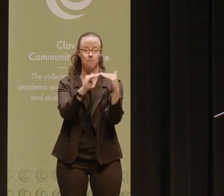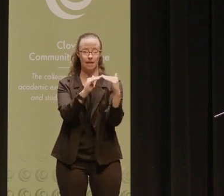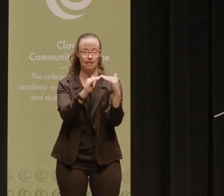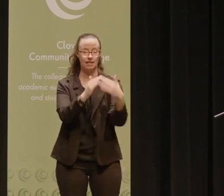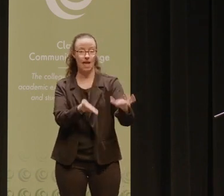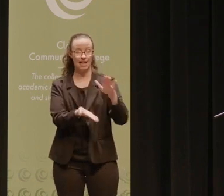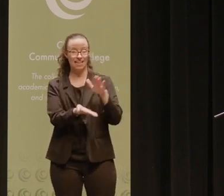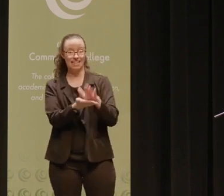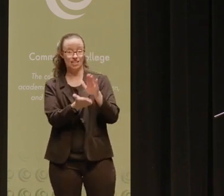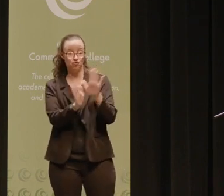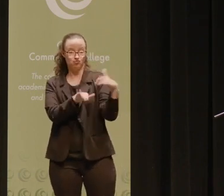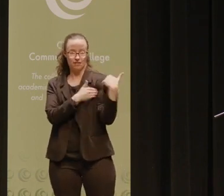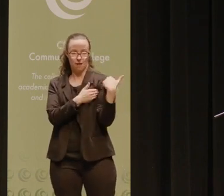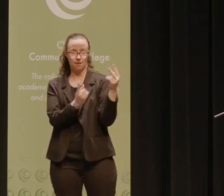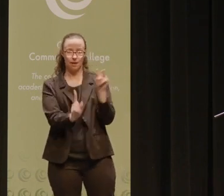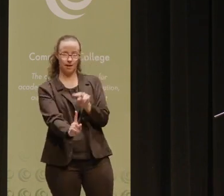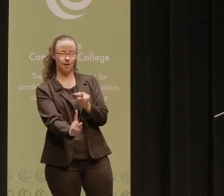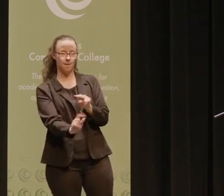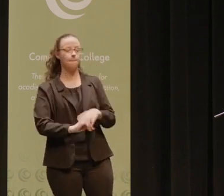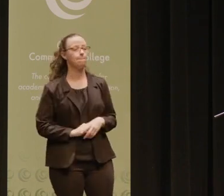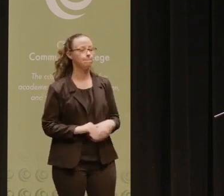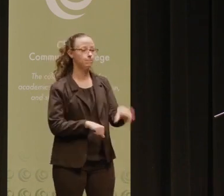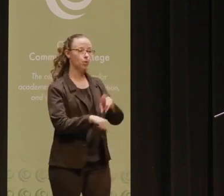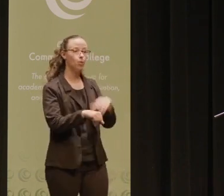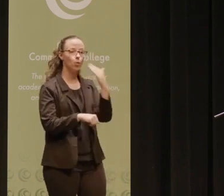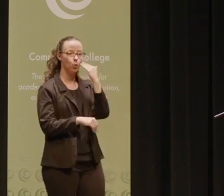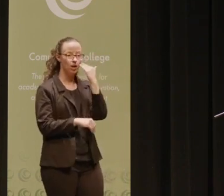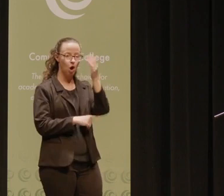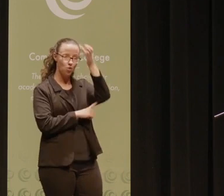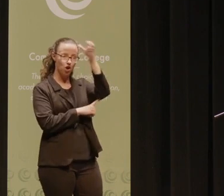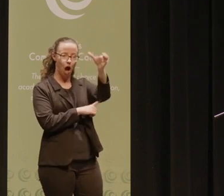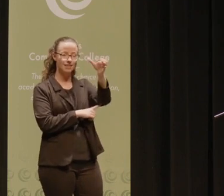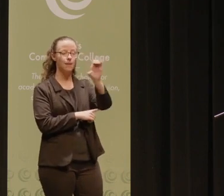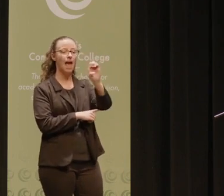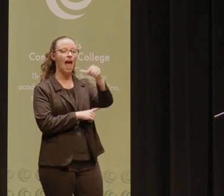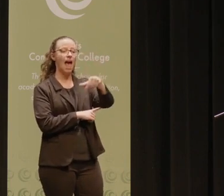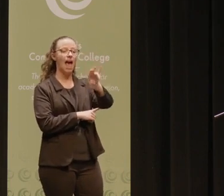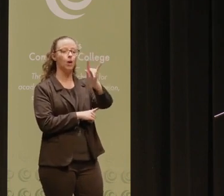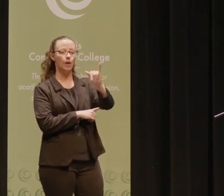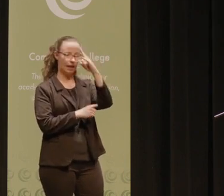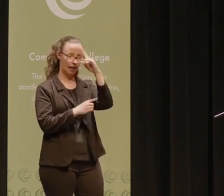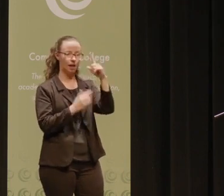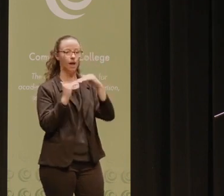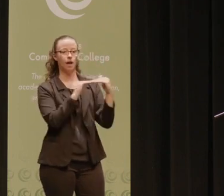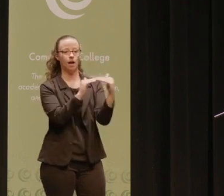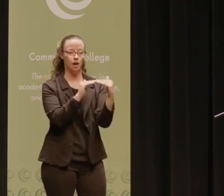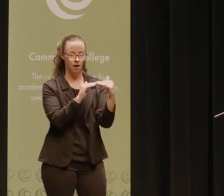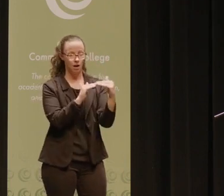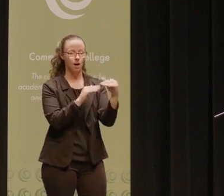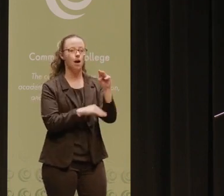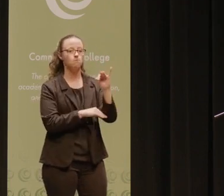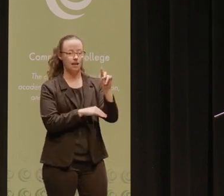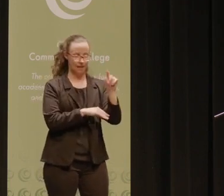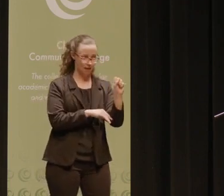responsibility perspective. Of course, we know the concept of equity-mindedness was developed by Dr. Estella Ben-Simon,